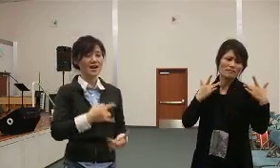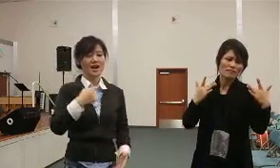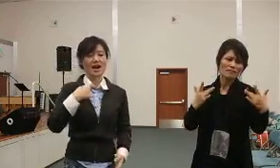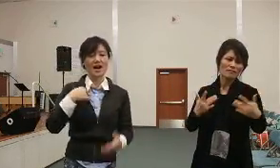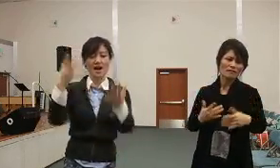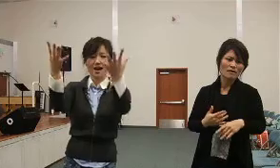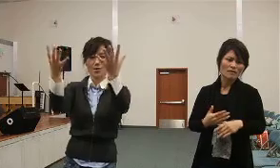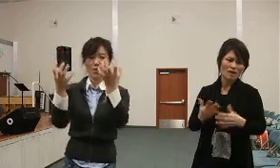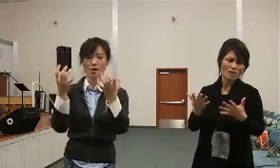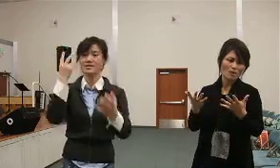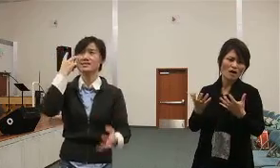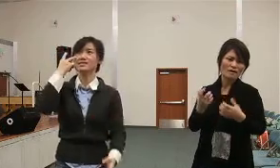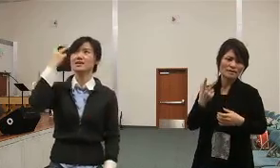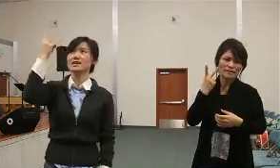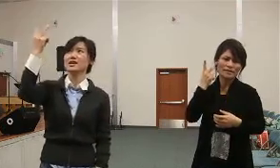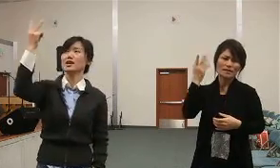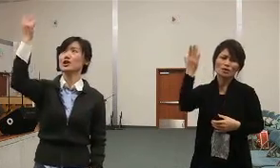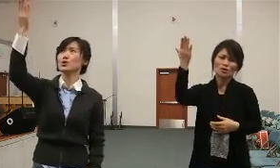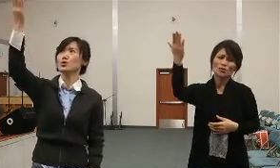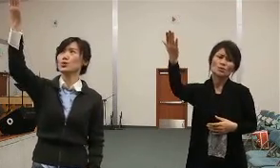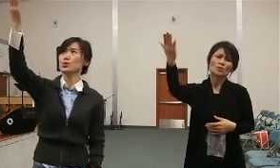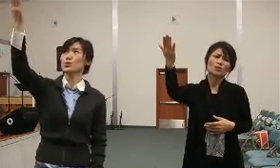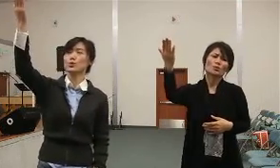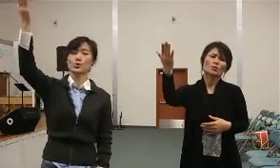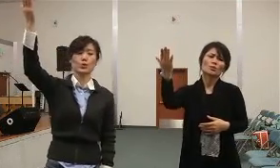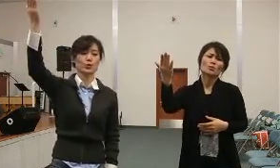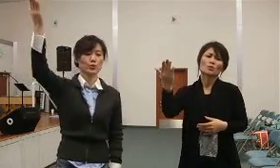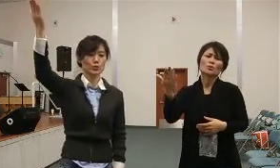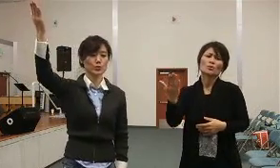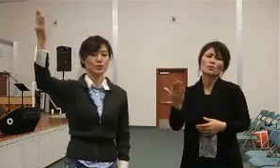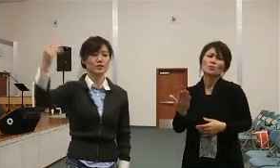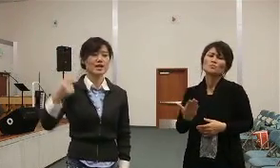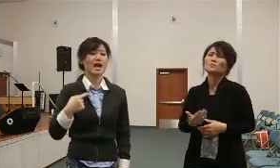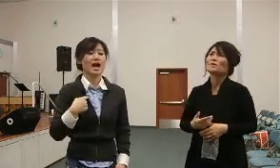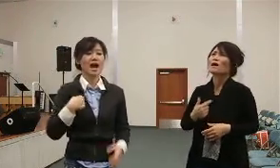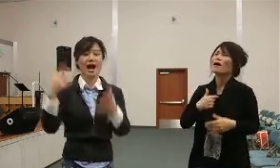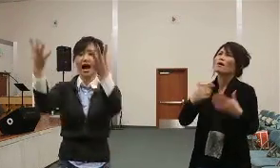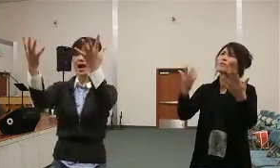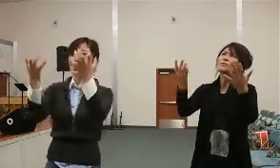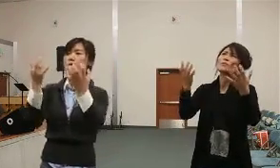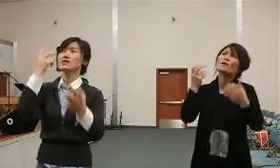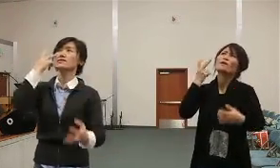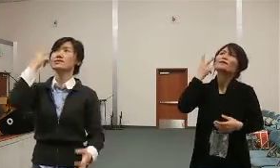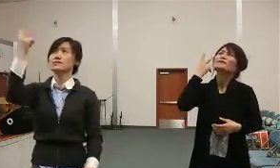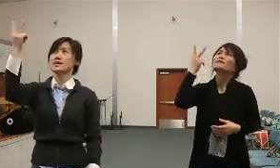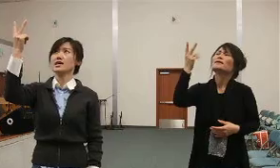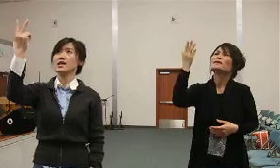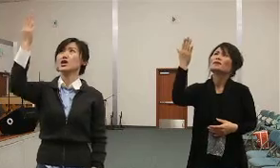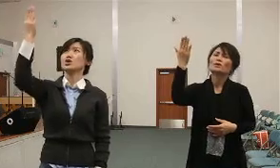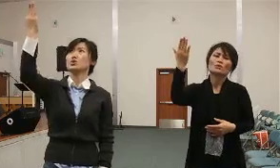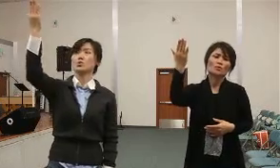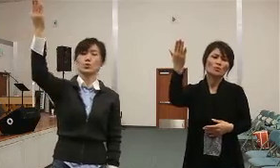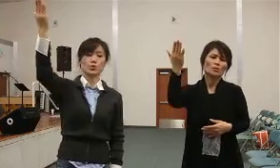I want to see you, I want to see you.